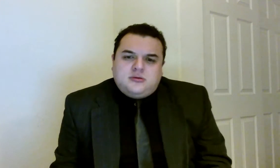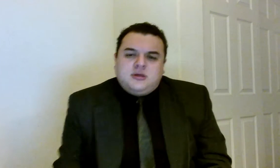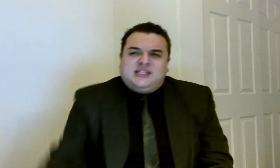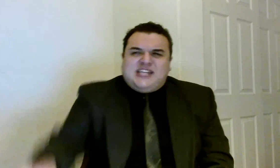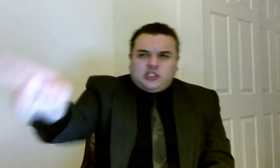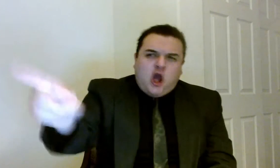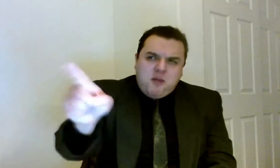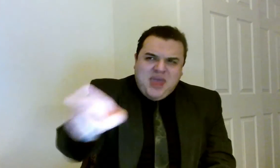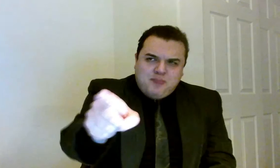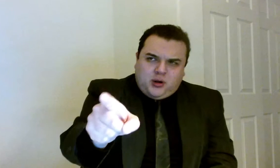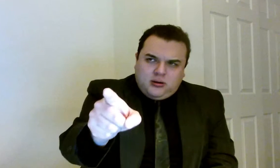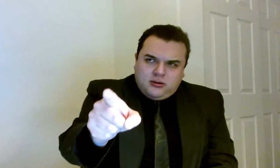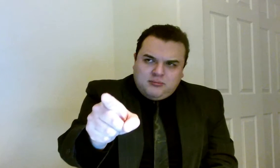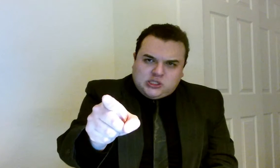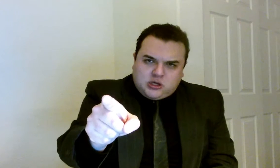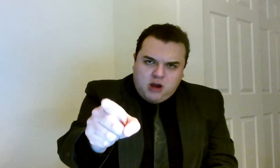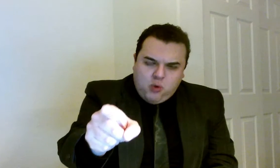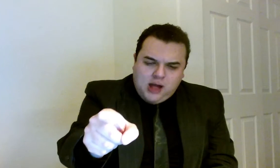Teldar paper, Mr. Cromwell.